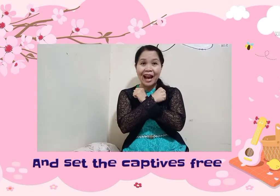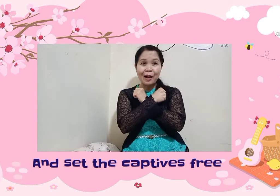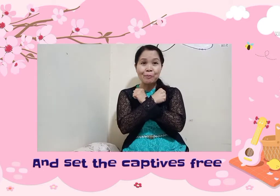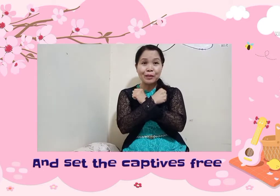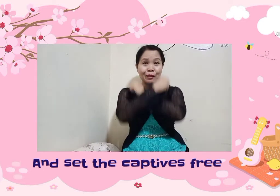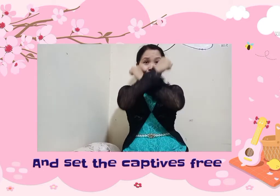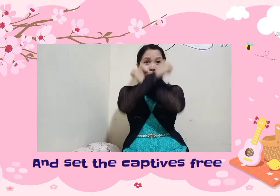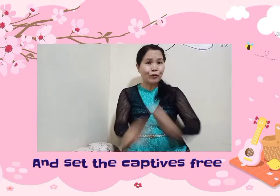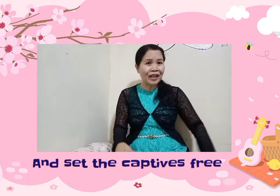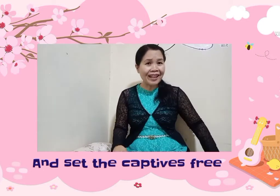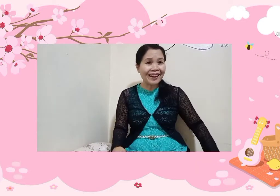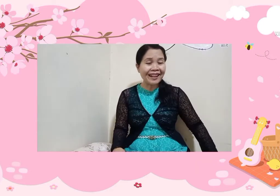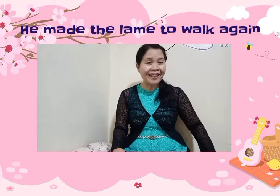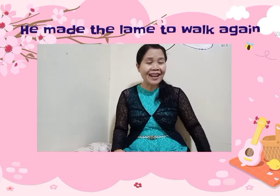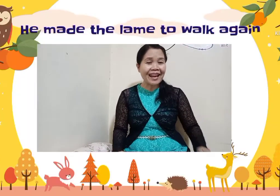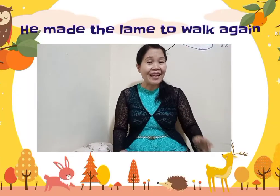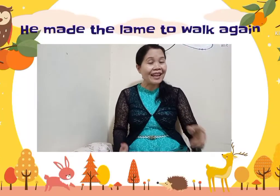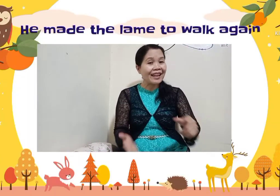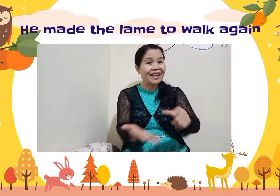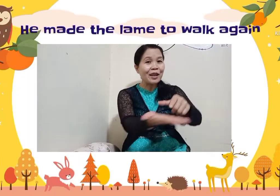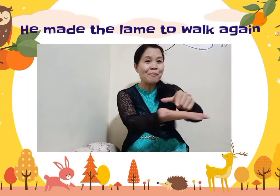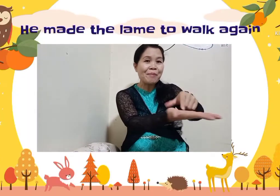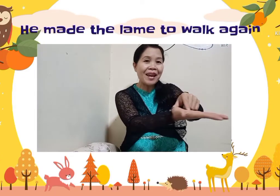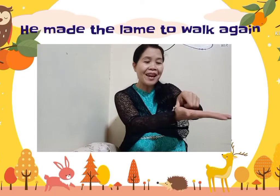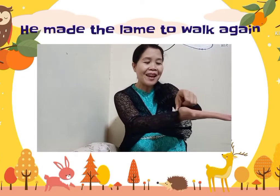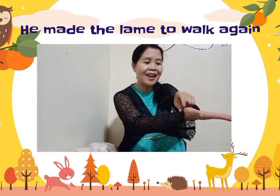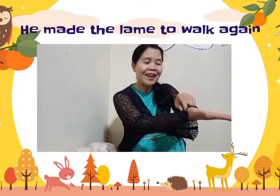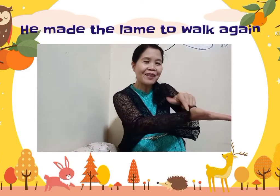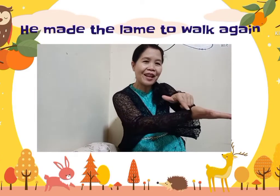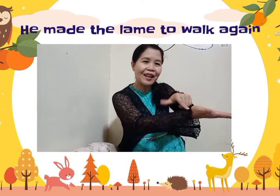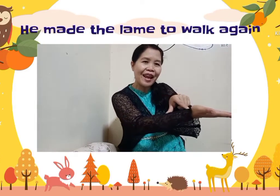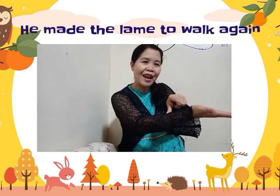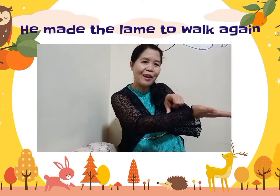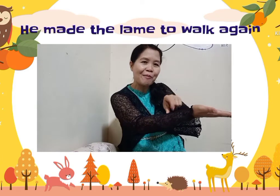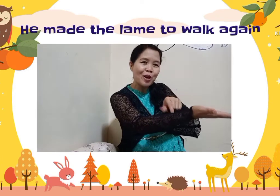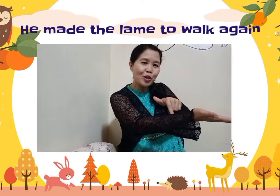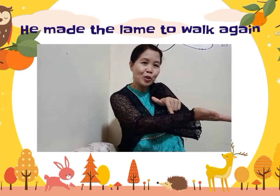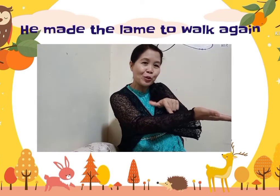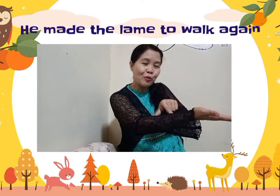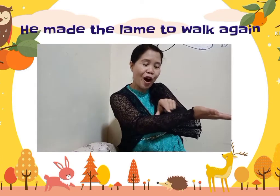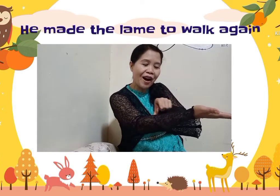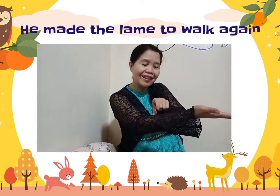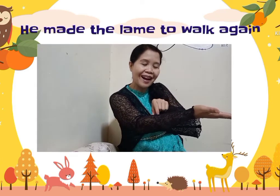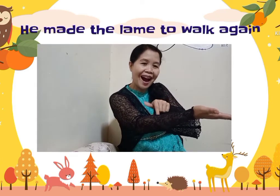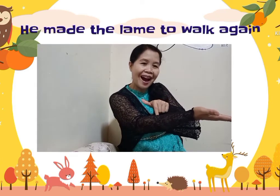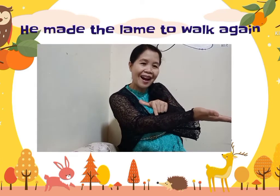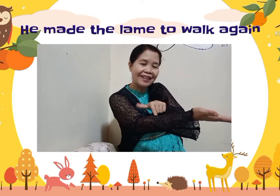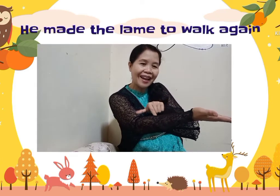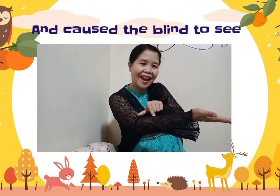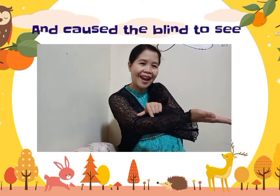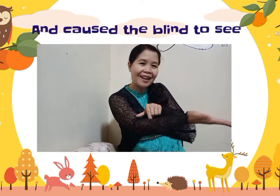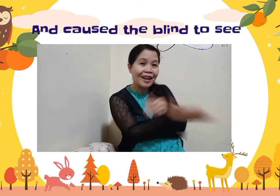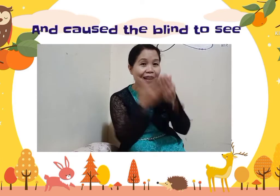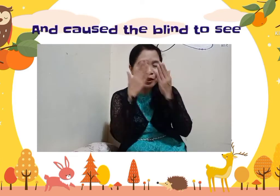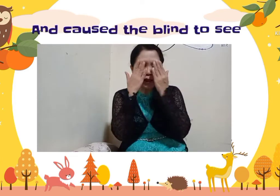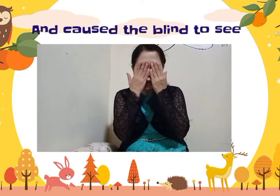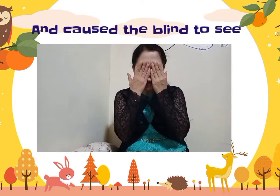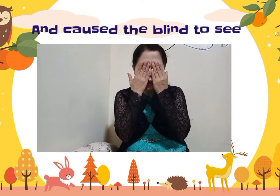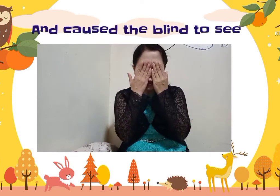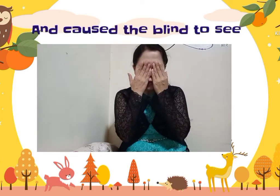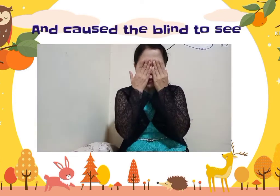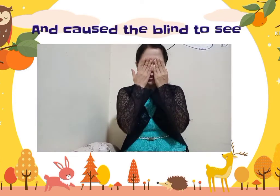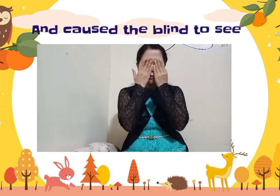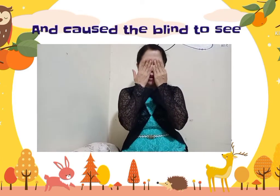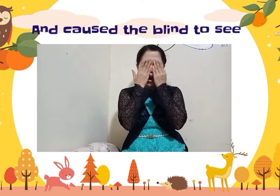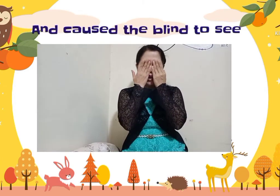the captives free. He made the lame to walk again and